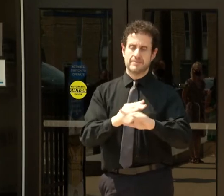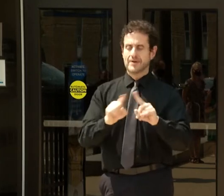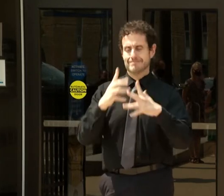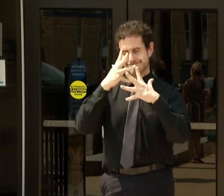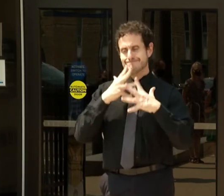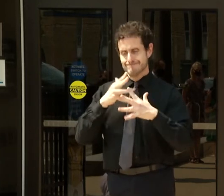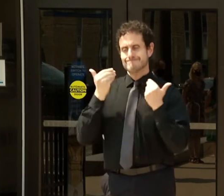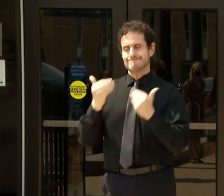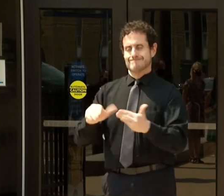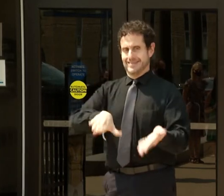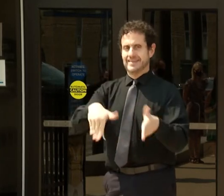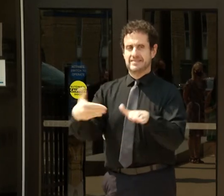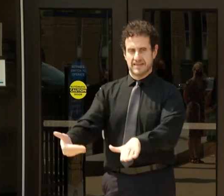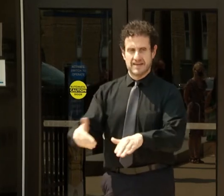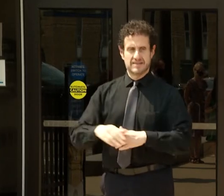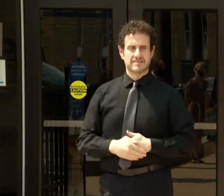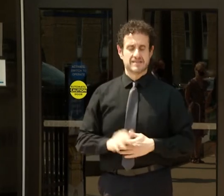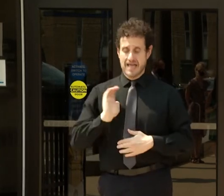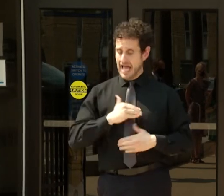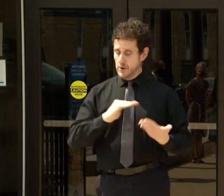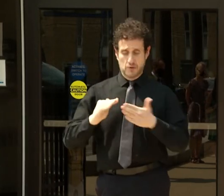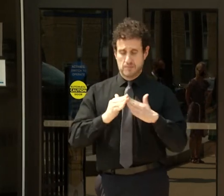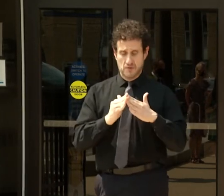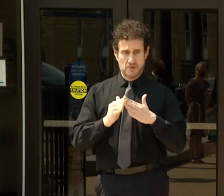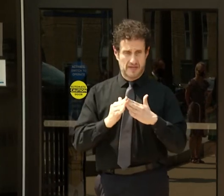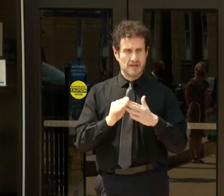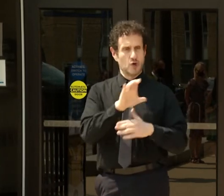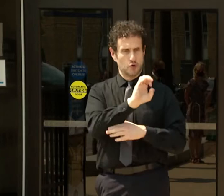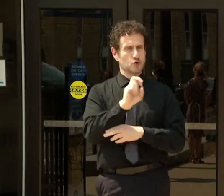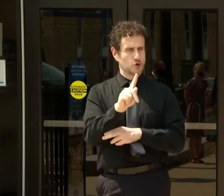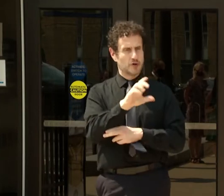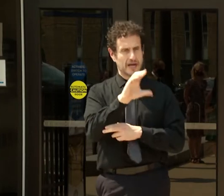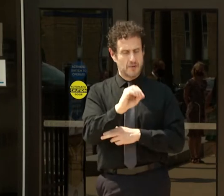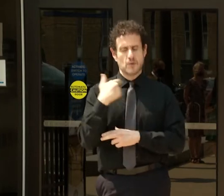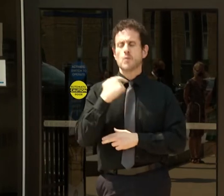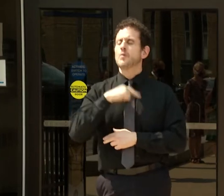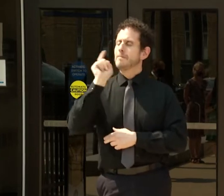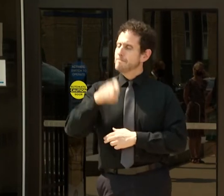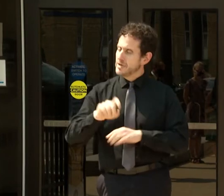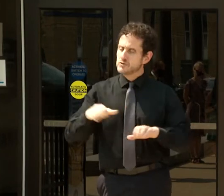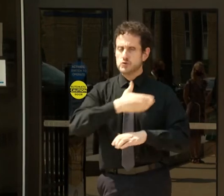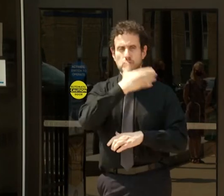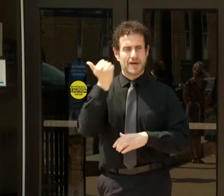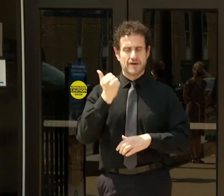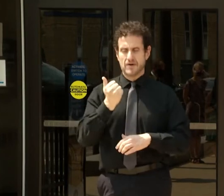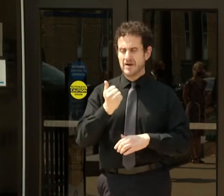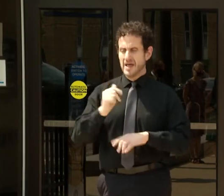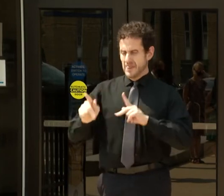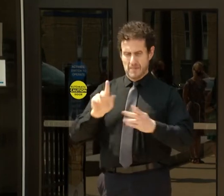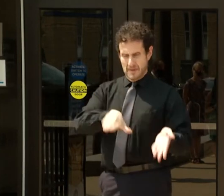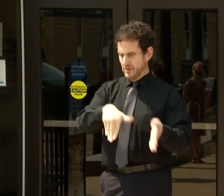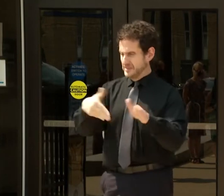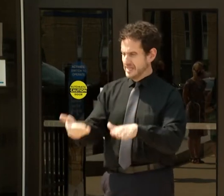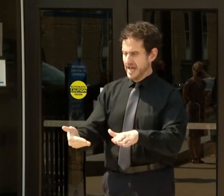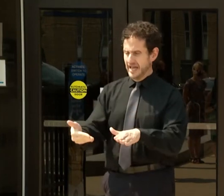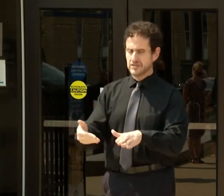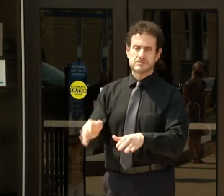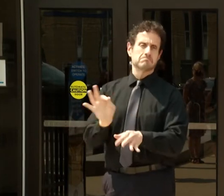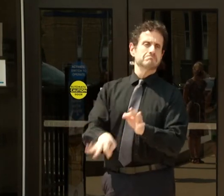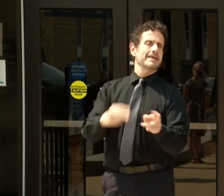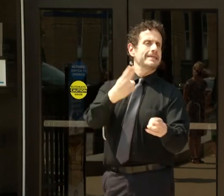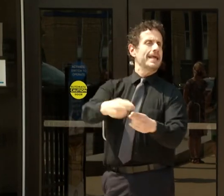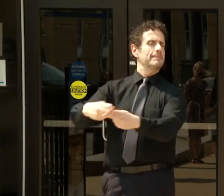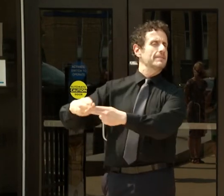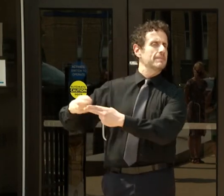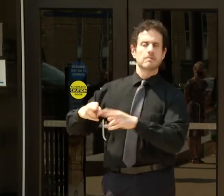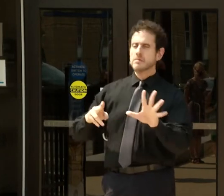As a community, we must do better. These aren't just names on a page. These are our neighbors, our